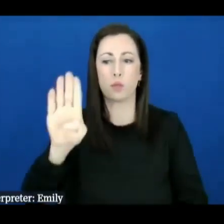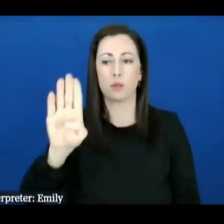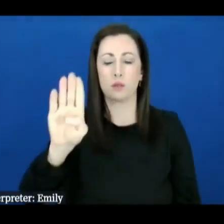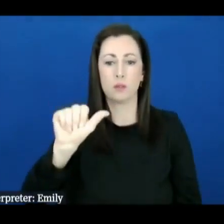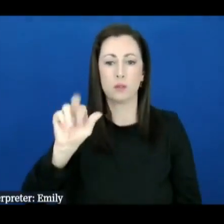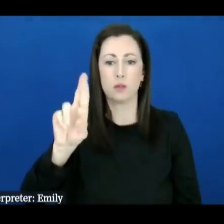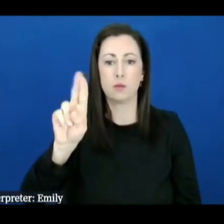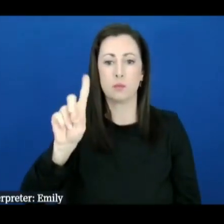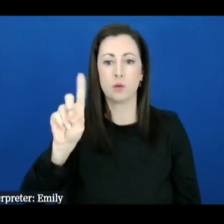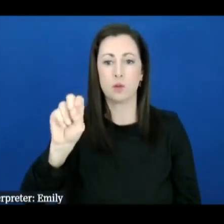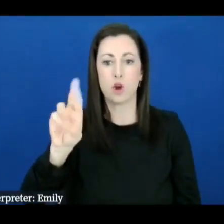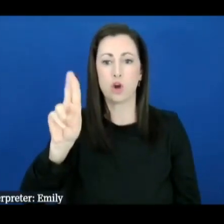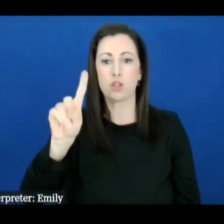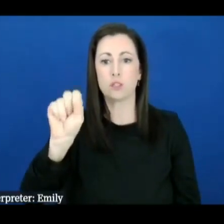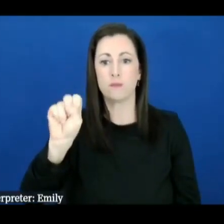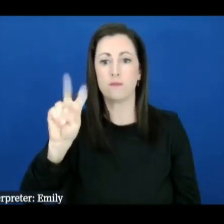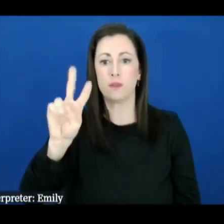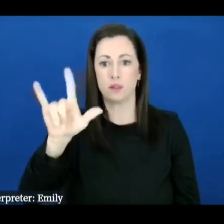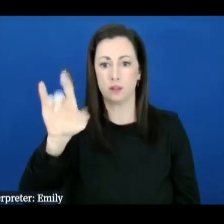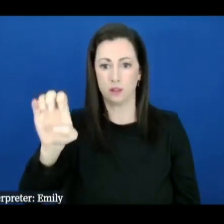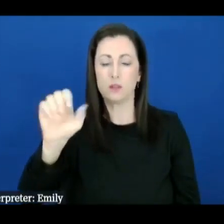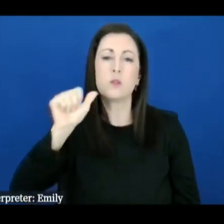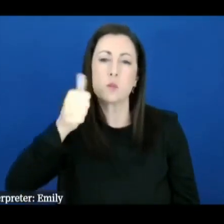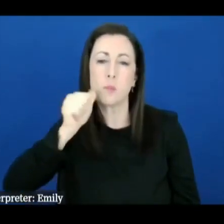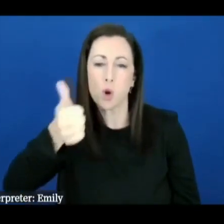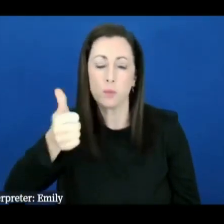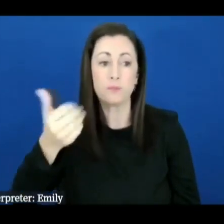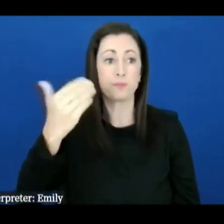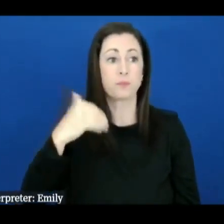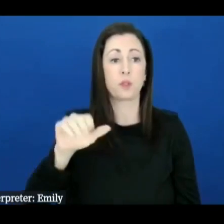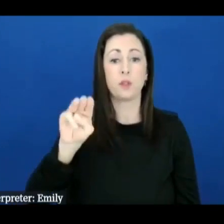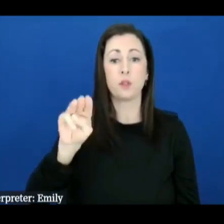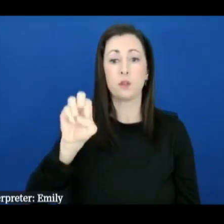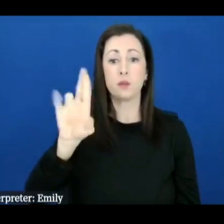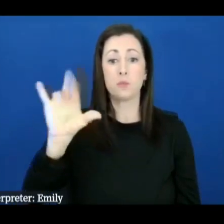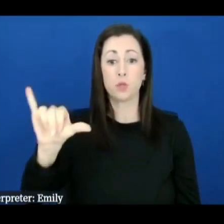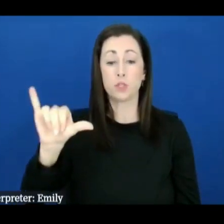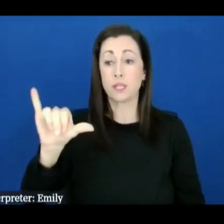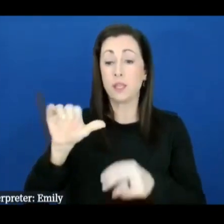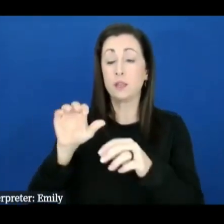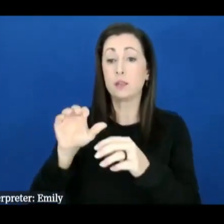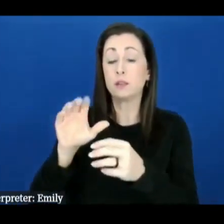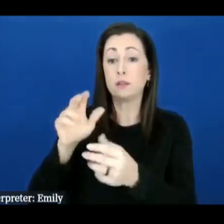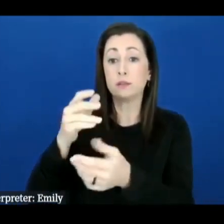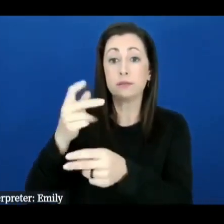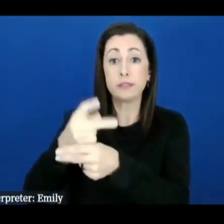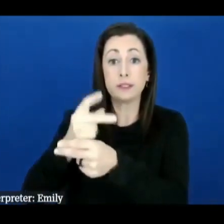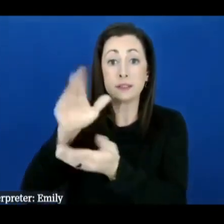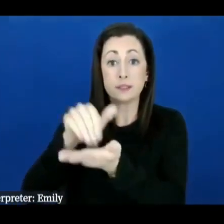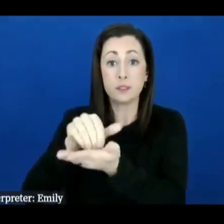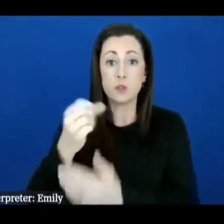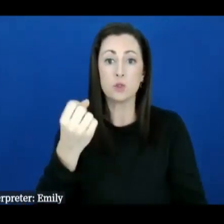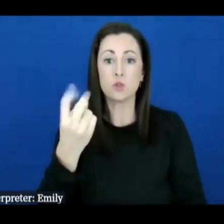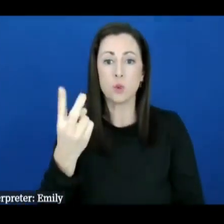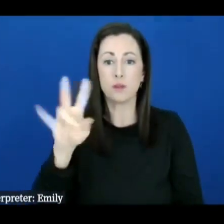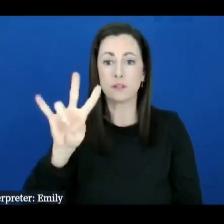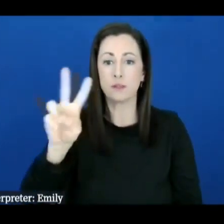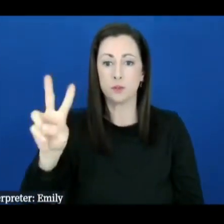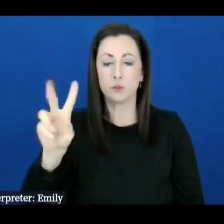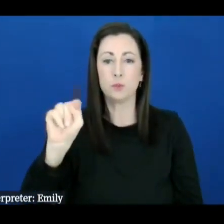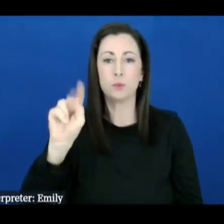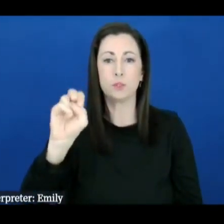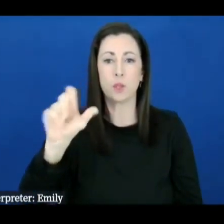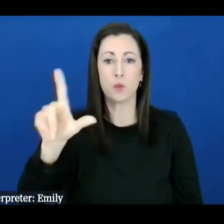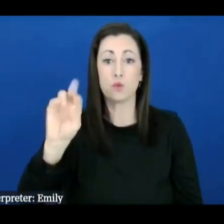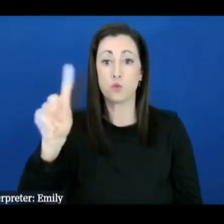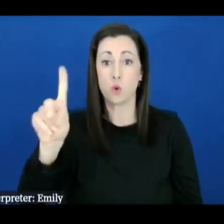mercy urgent care clinic in East Asheville located at 12 72 tunnel road will reopen